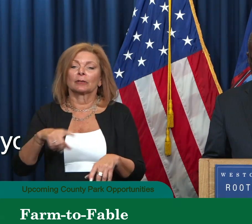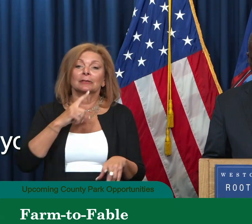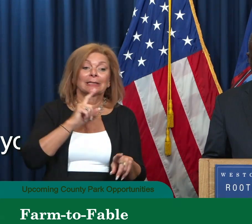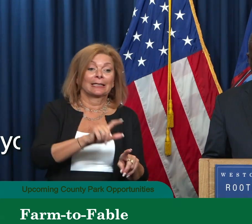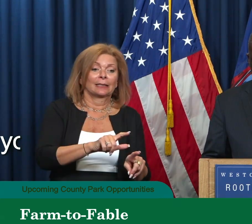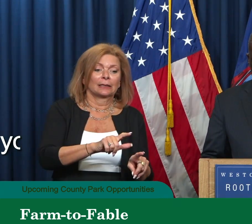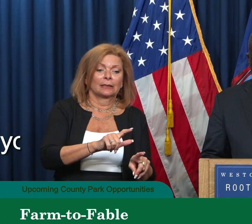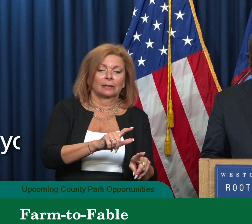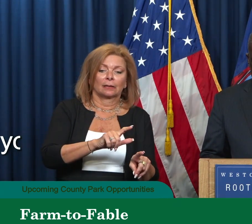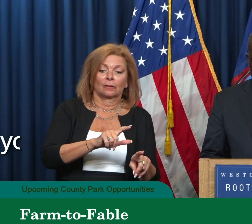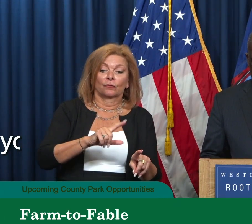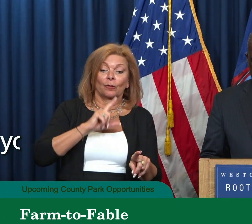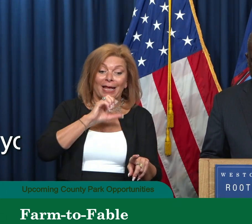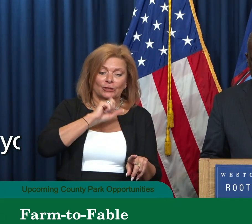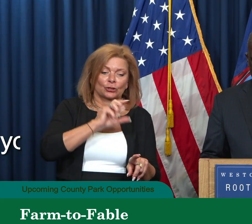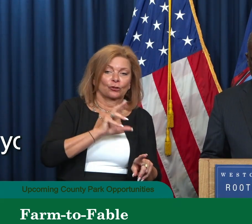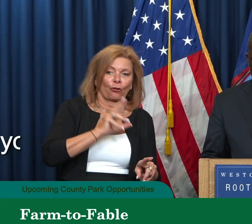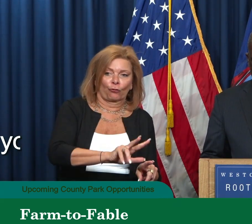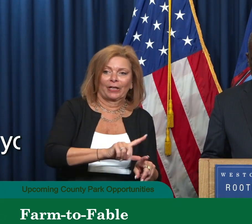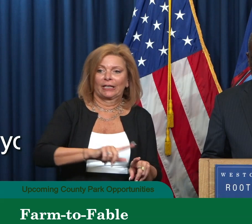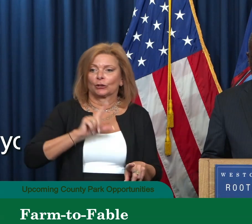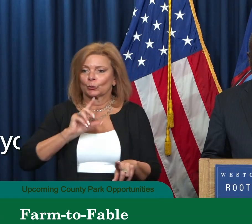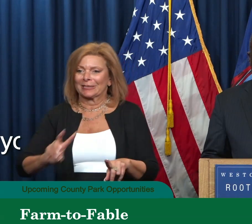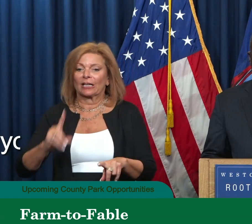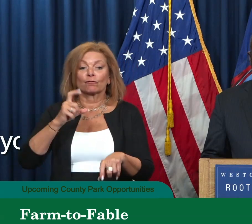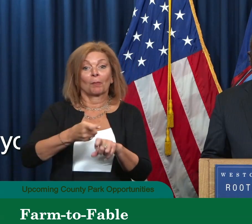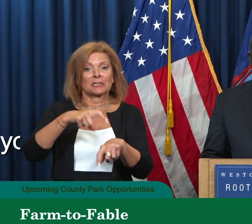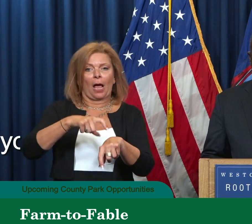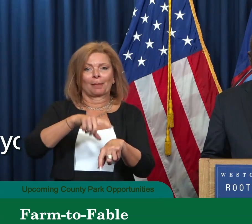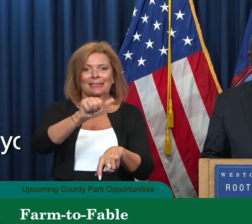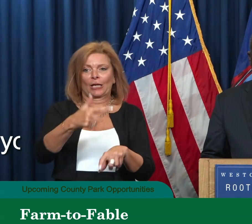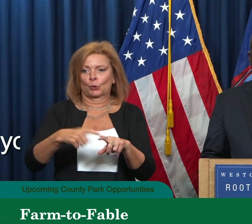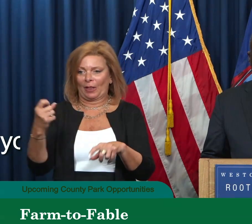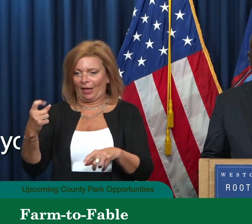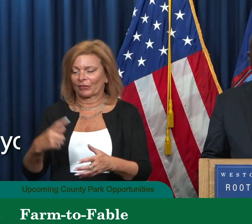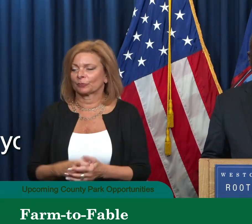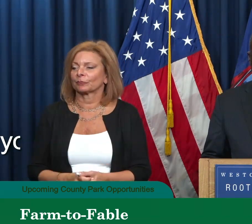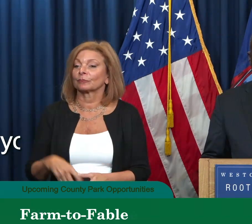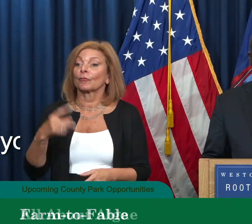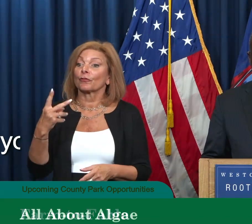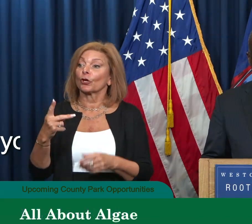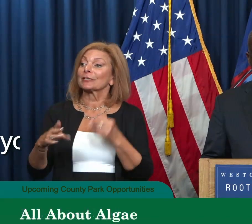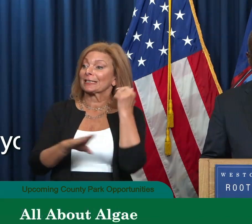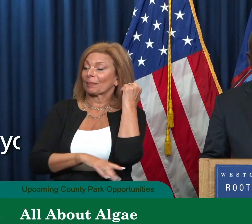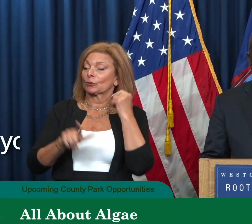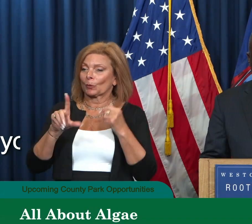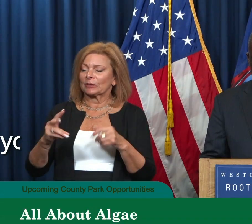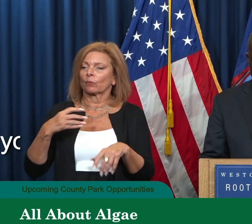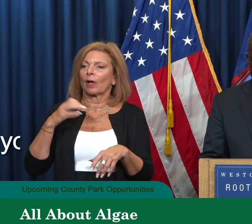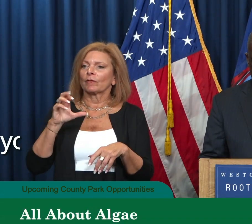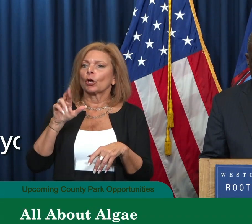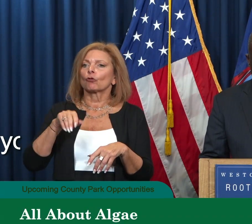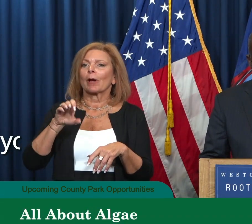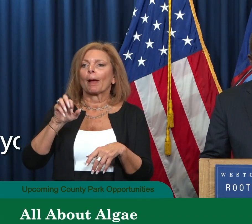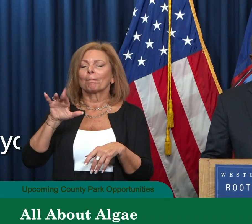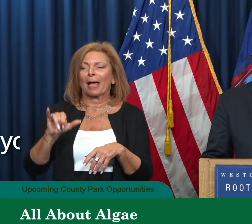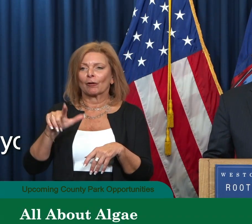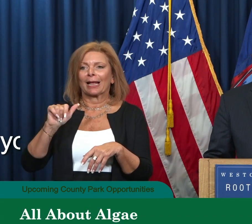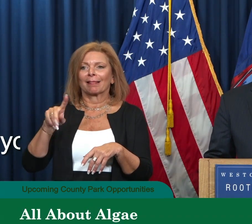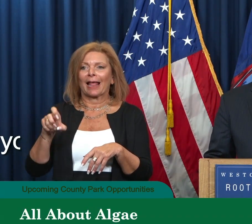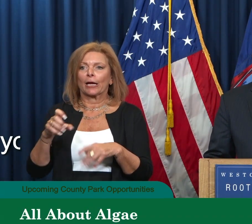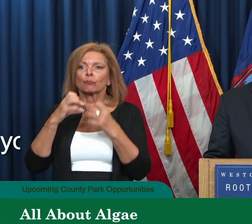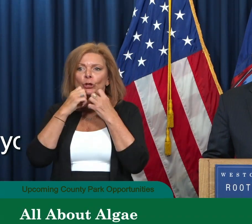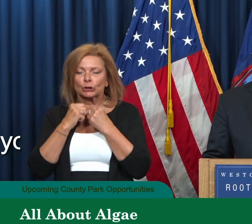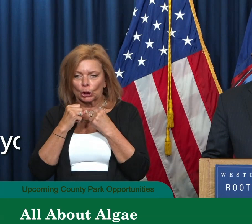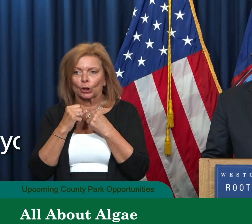to six years old. Also on Thursday, September 26, we have the Cranberry Lake Preserve here in North White Plains. It's